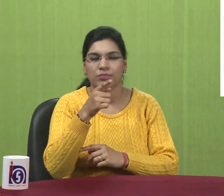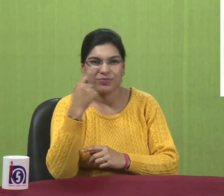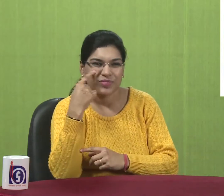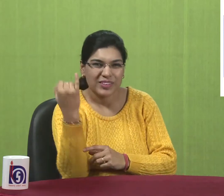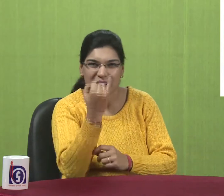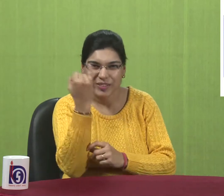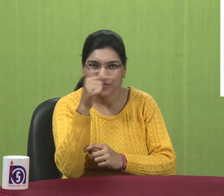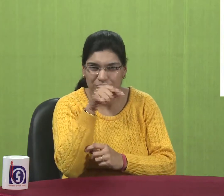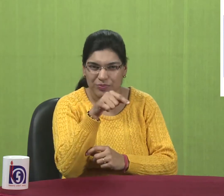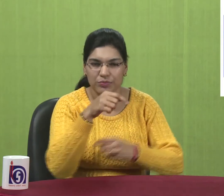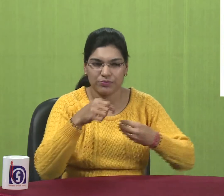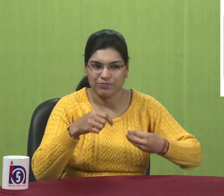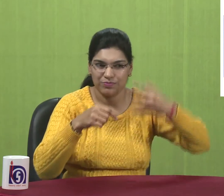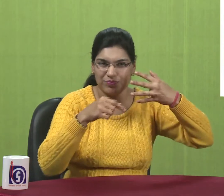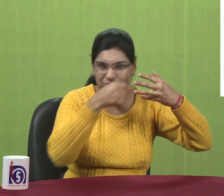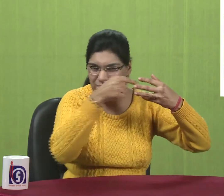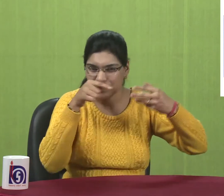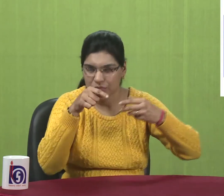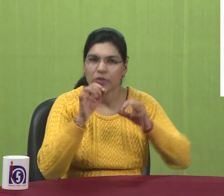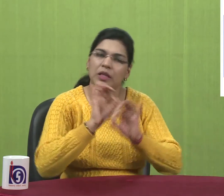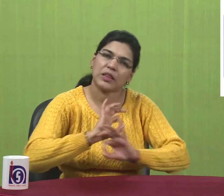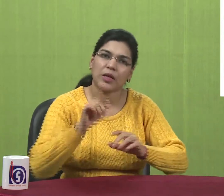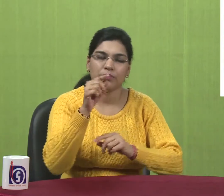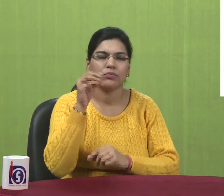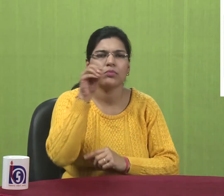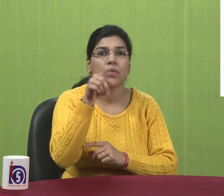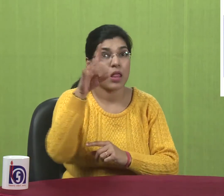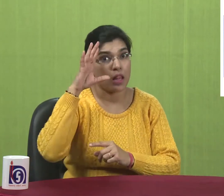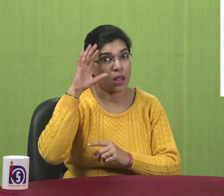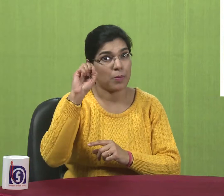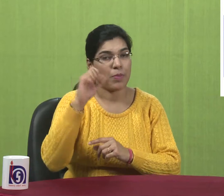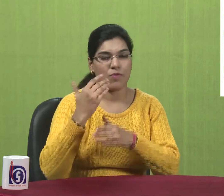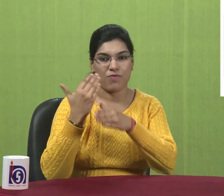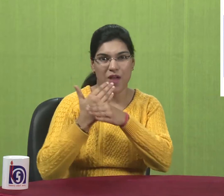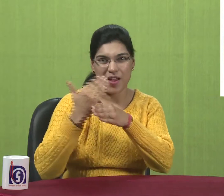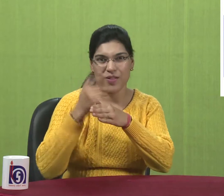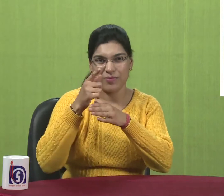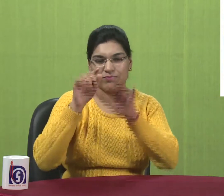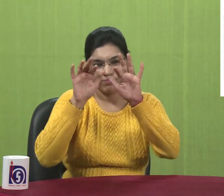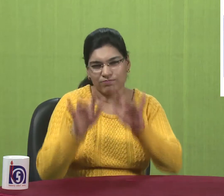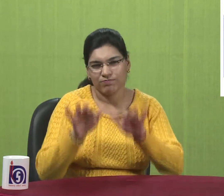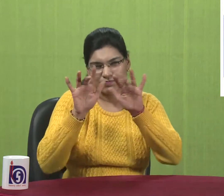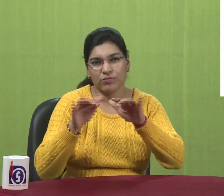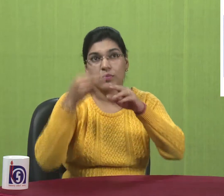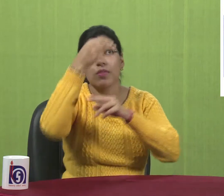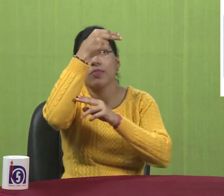folder. So you see the search button on the screen. So similarly you have your search button in the computer.